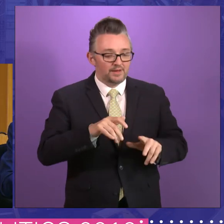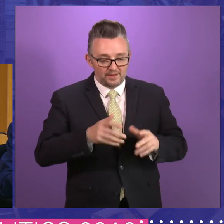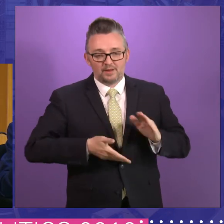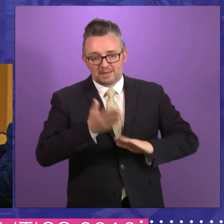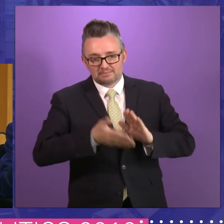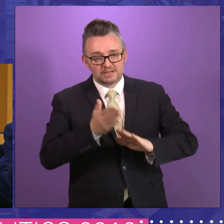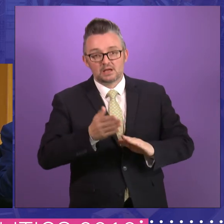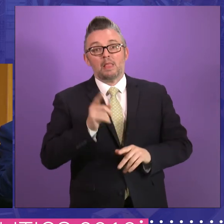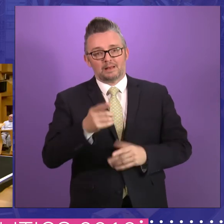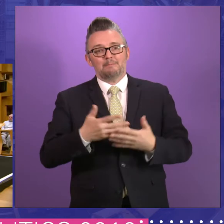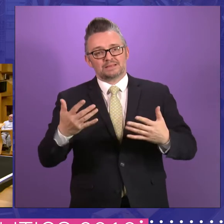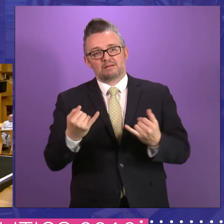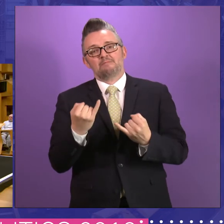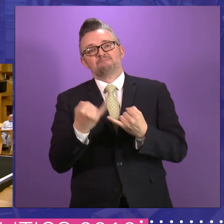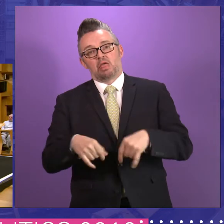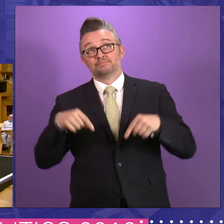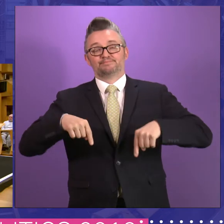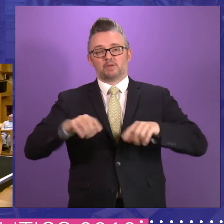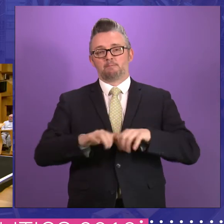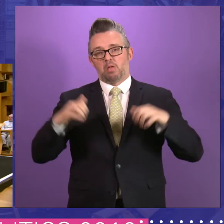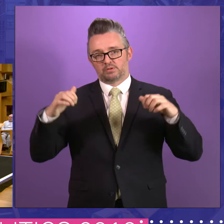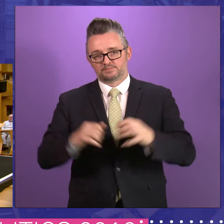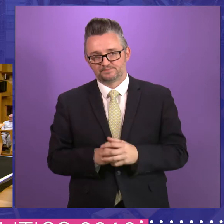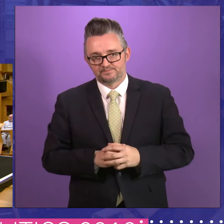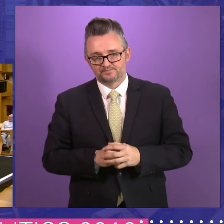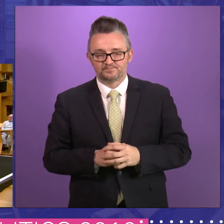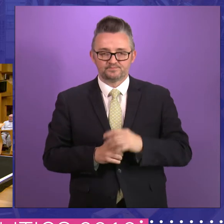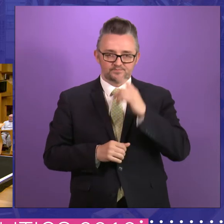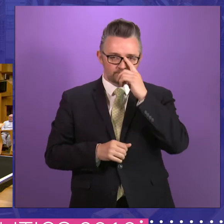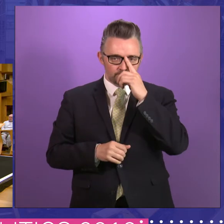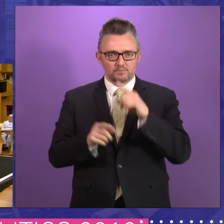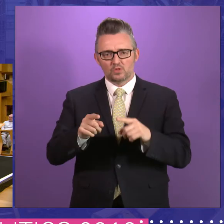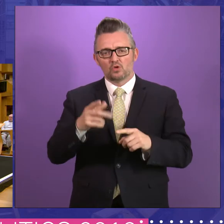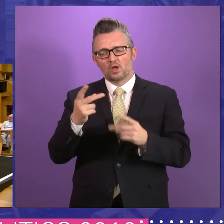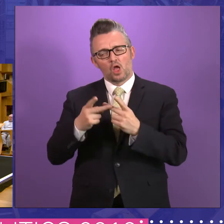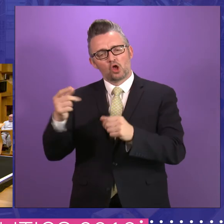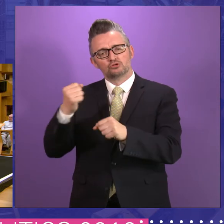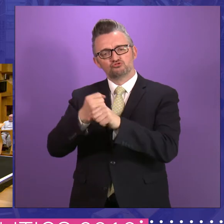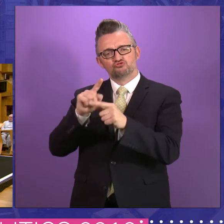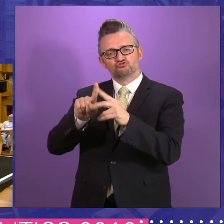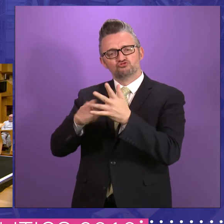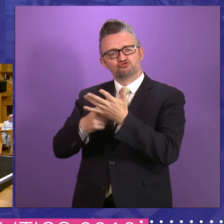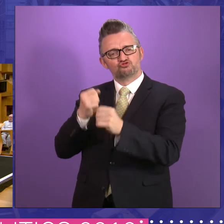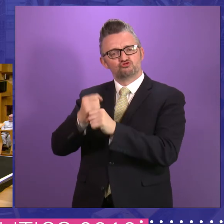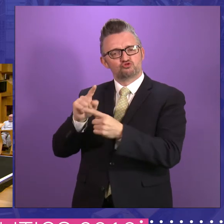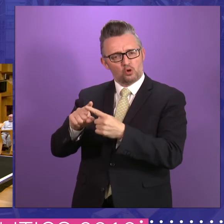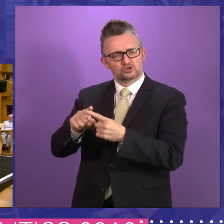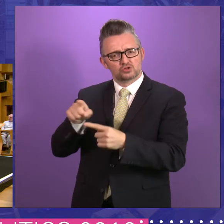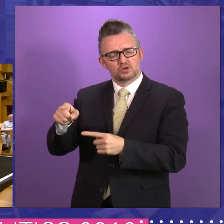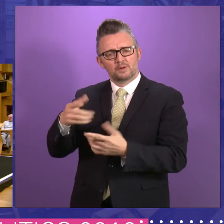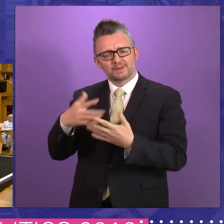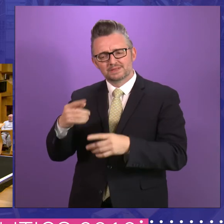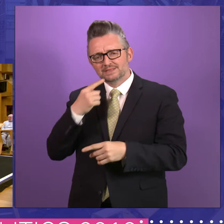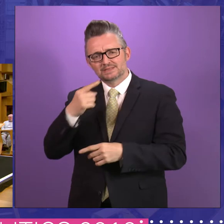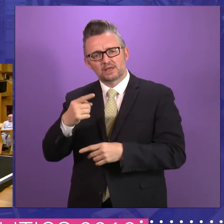failures in the parliament. I'm to bring George back in. said it's probably about an earlier point, George, but you're trying to attract my attention. think it was when we were still talking about